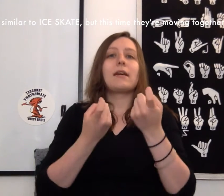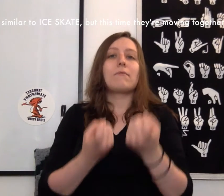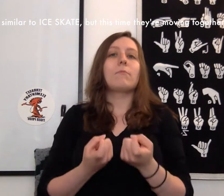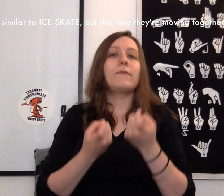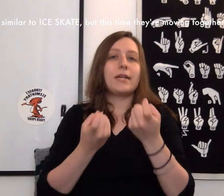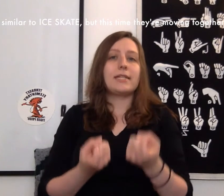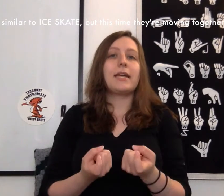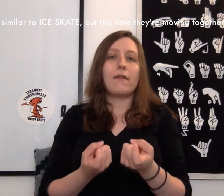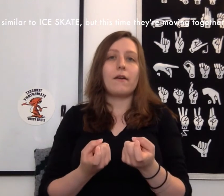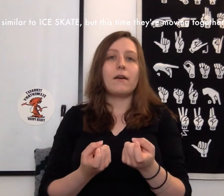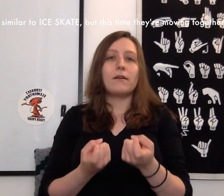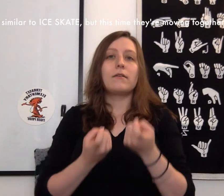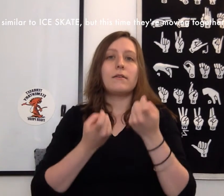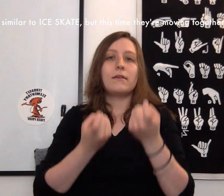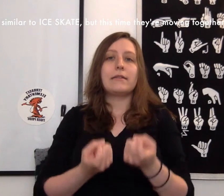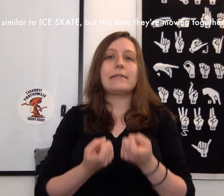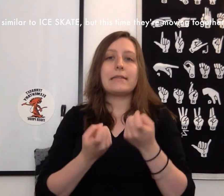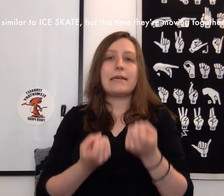time they're moving together. Ski.